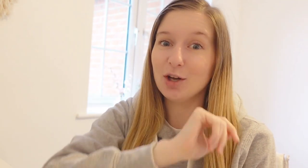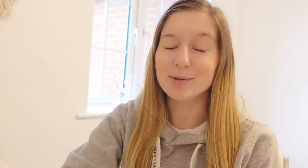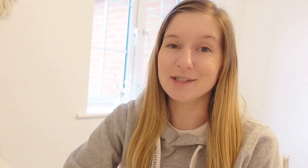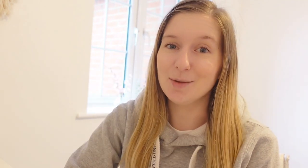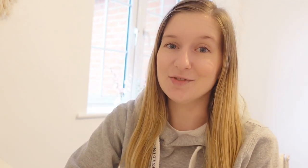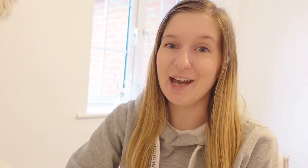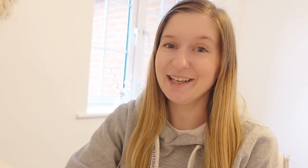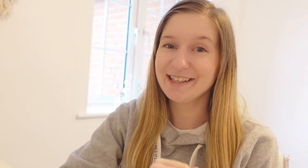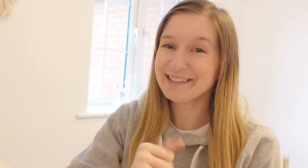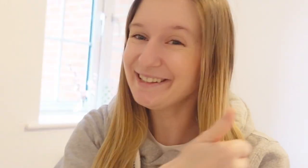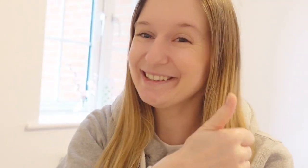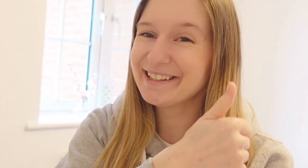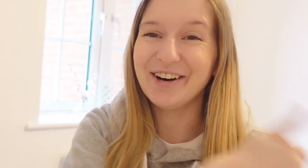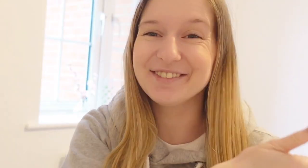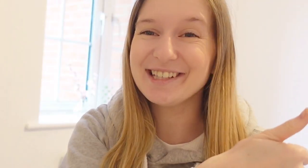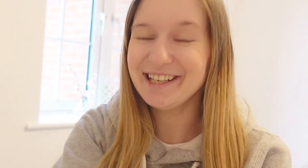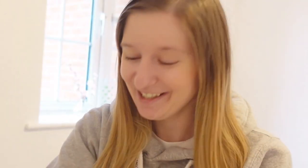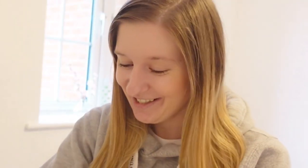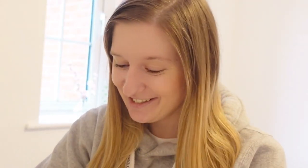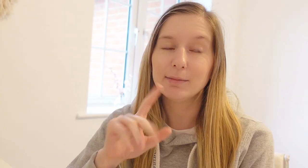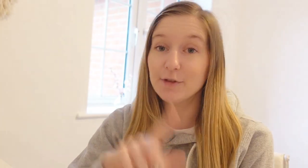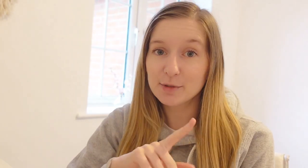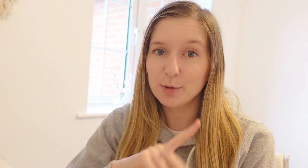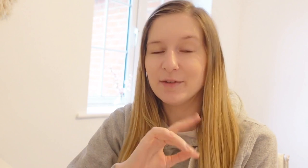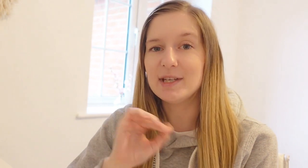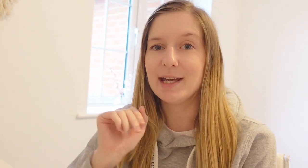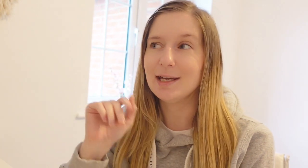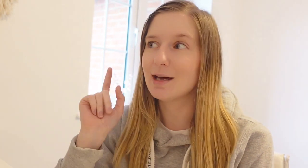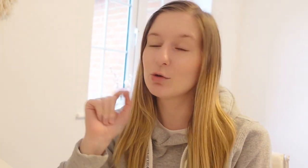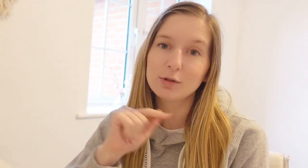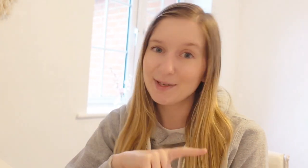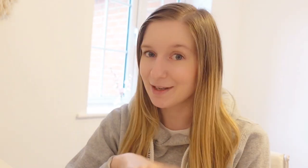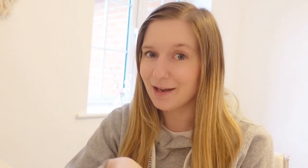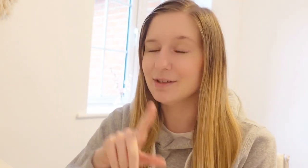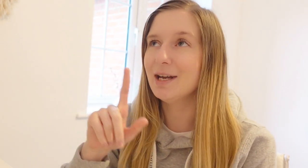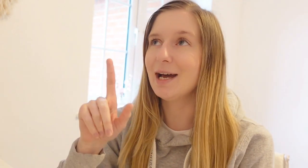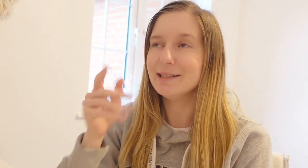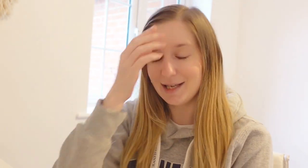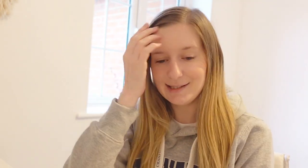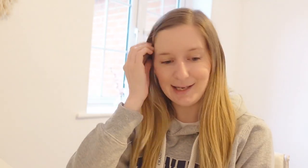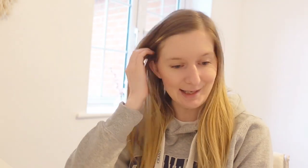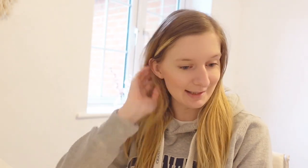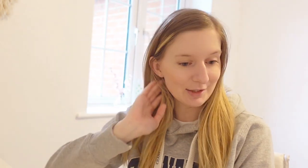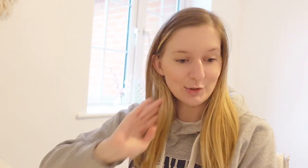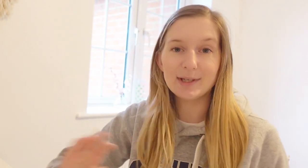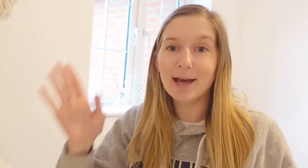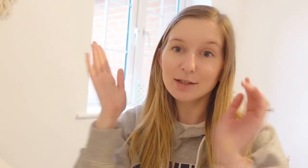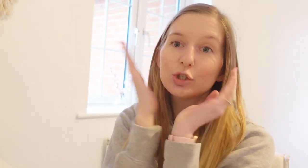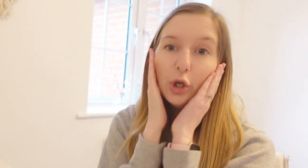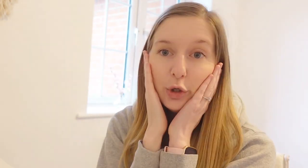opposite times a day. Obviously. My first appointment of the day is at quarter past 11 and it is to get two